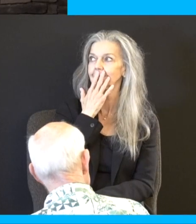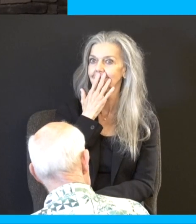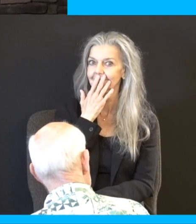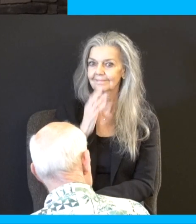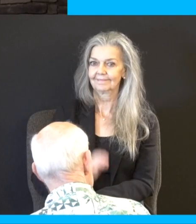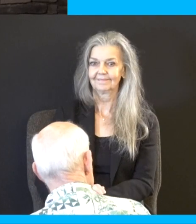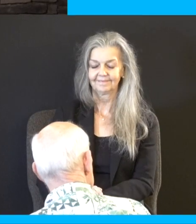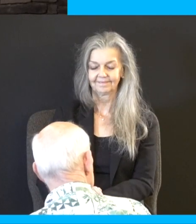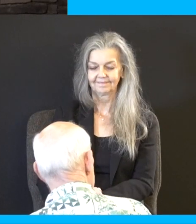You gotta go back.